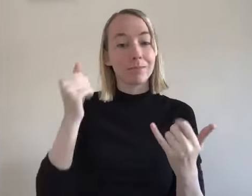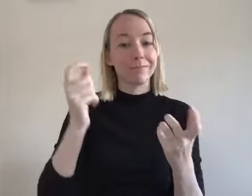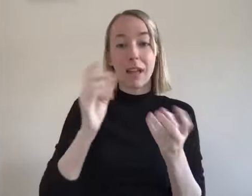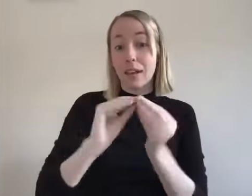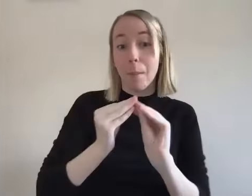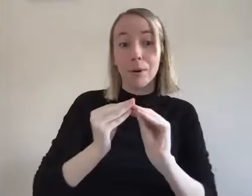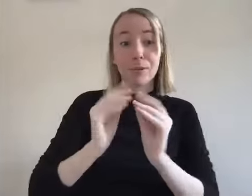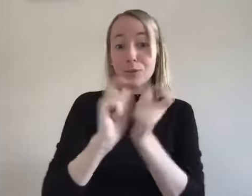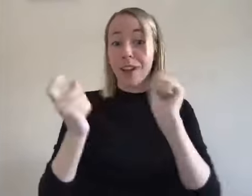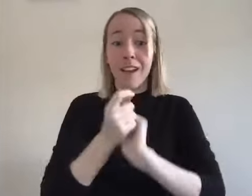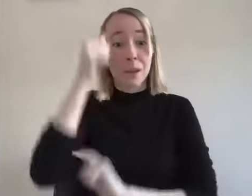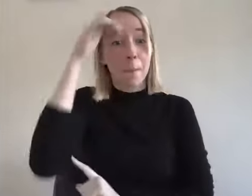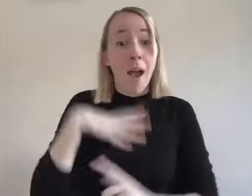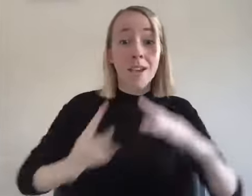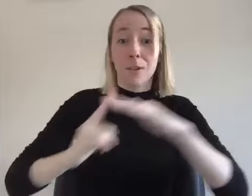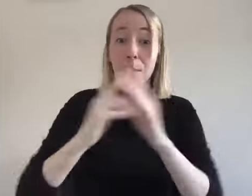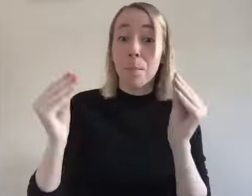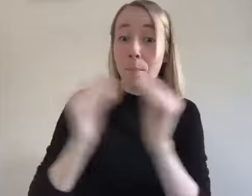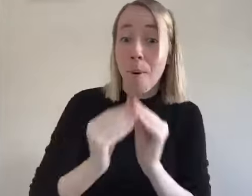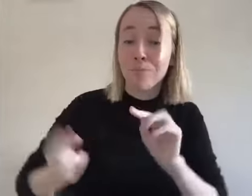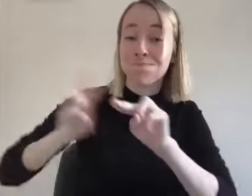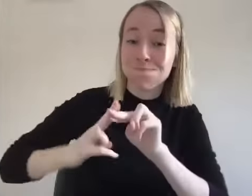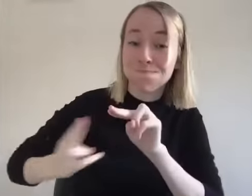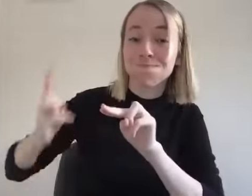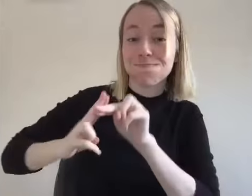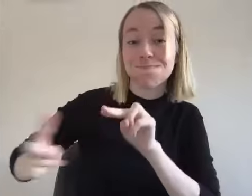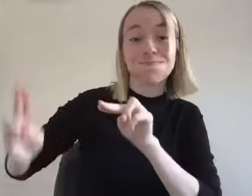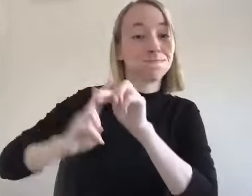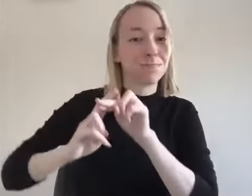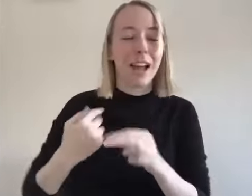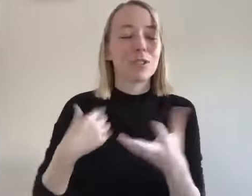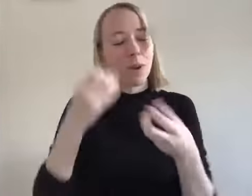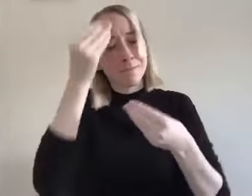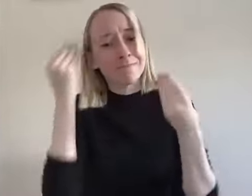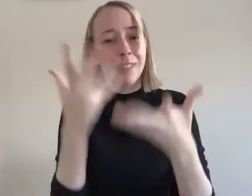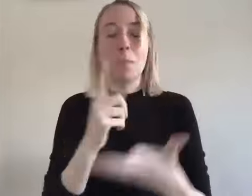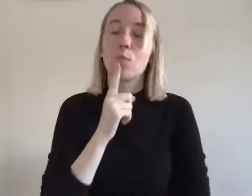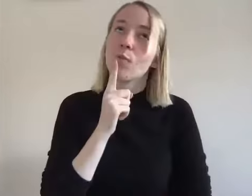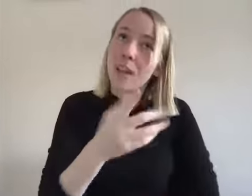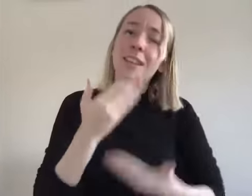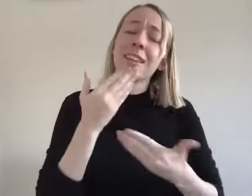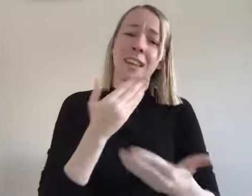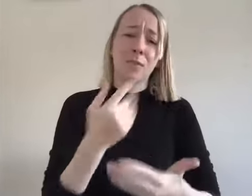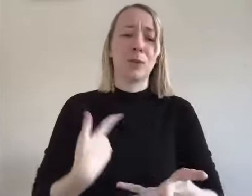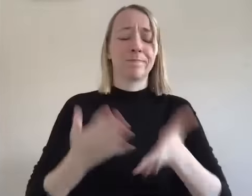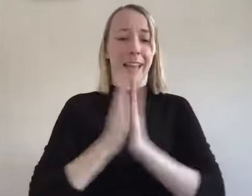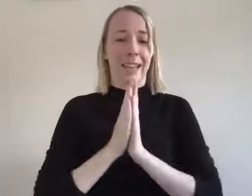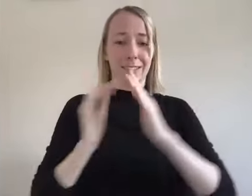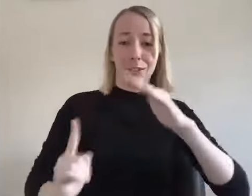the the numbers are changing and you know i just want to say that i'm really grateful to be asked to be here today